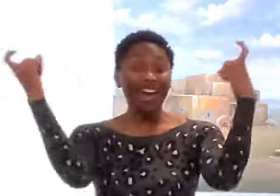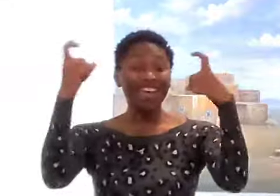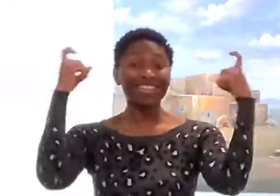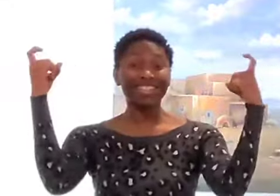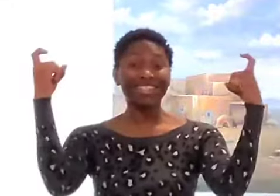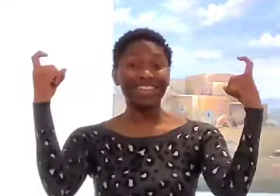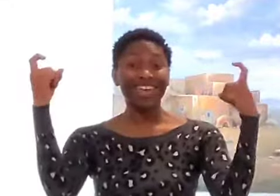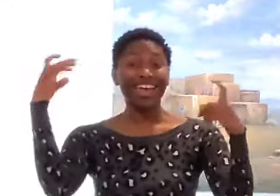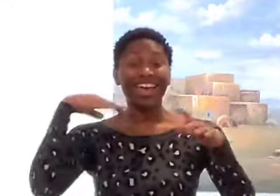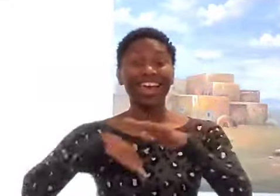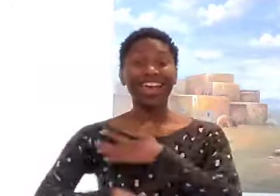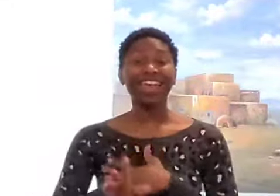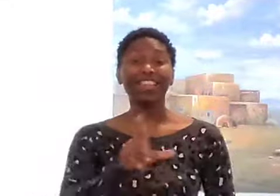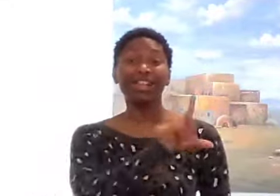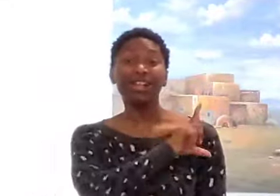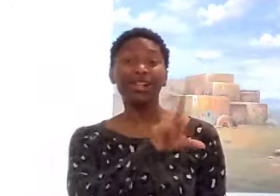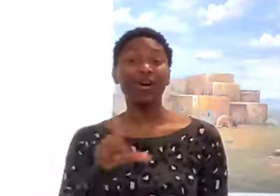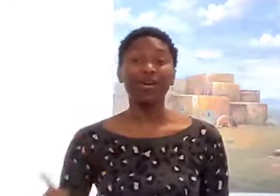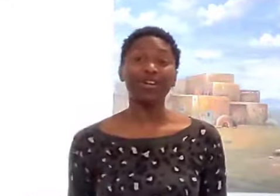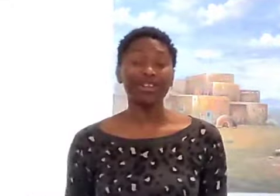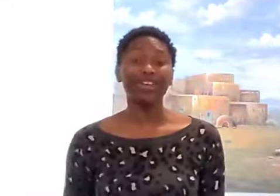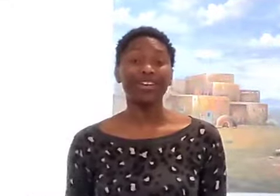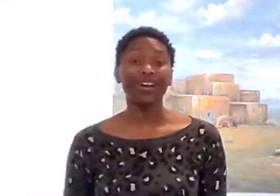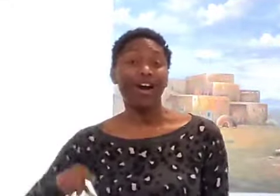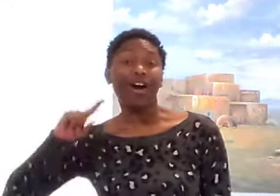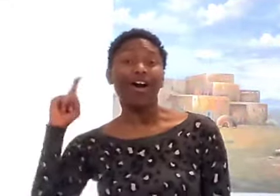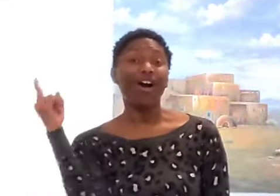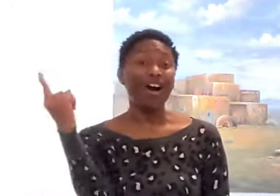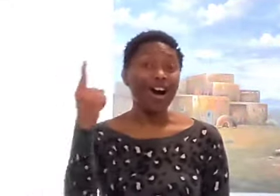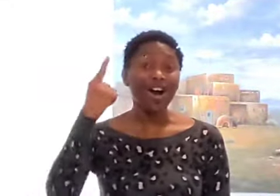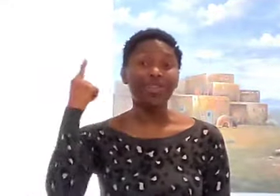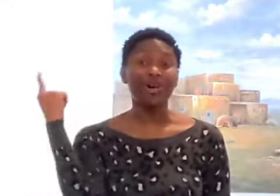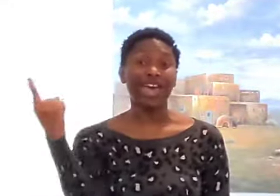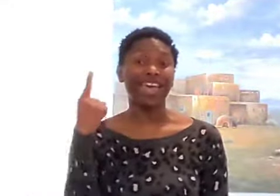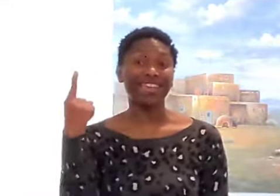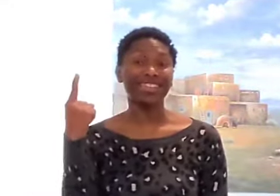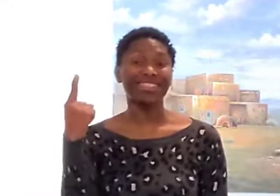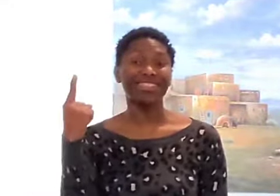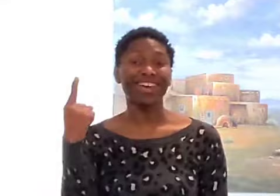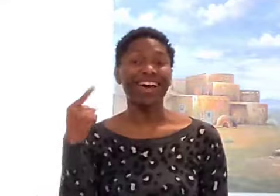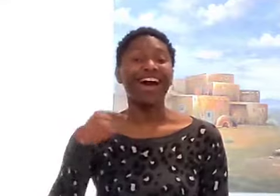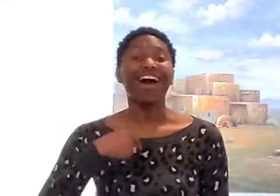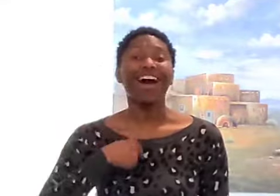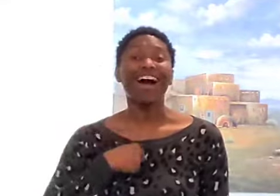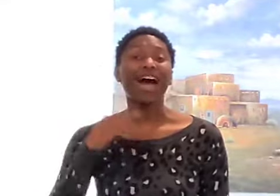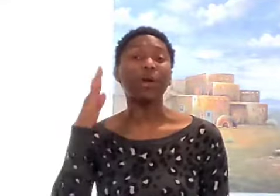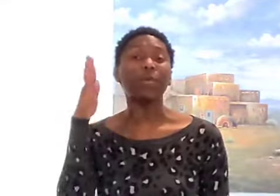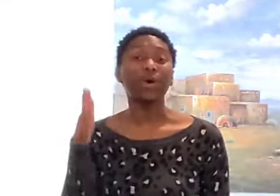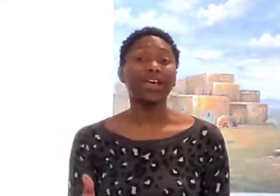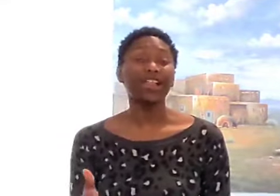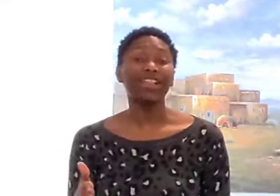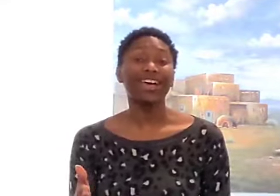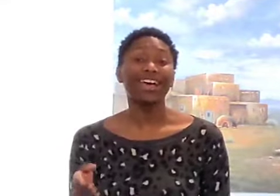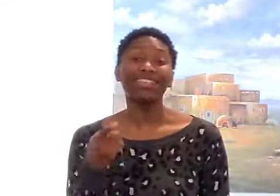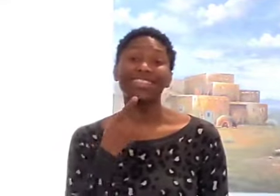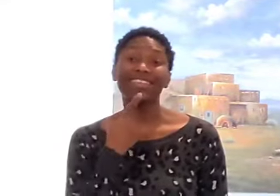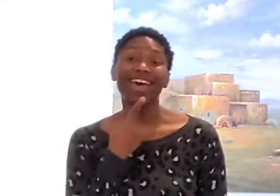in the Lord always I will say